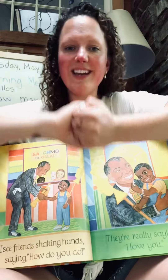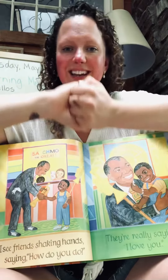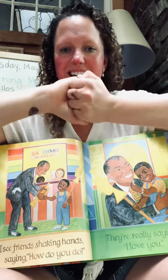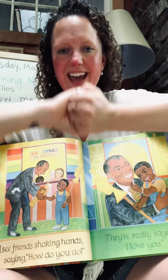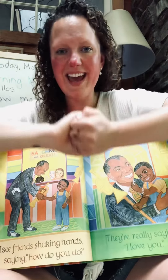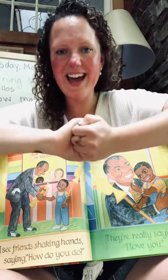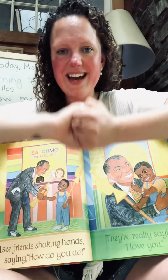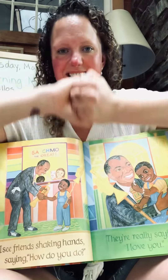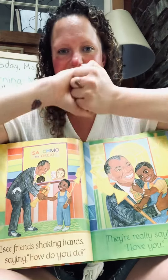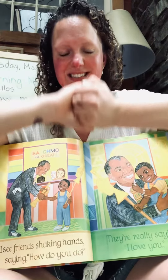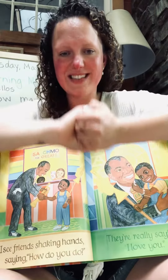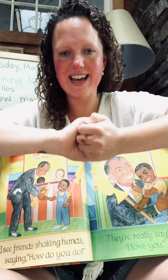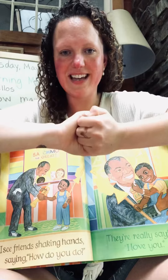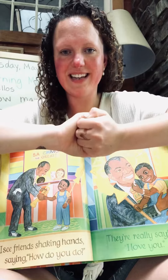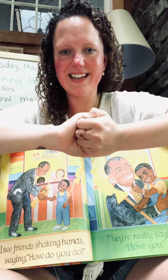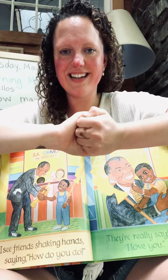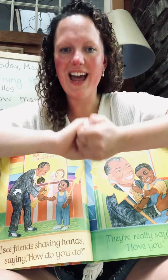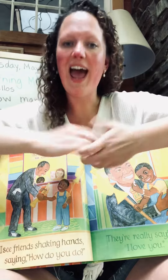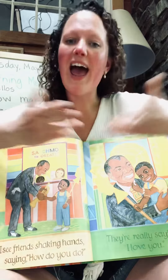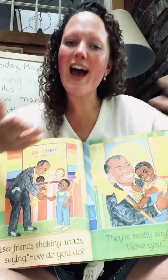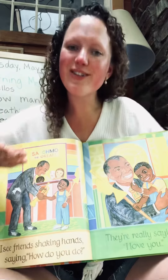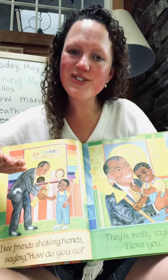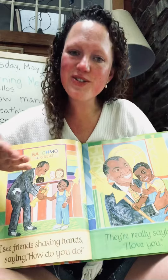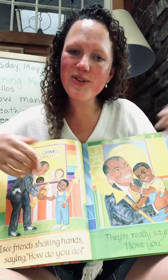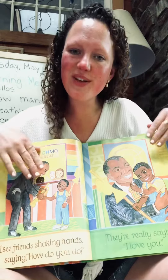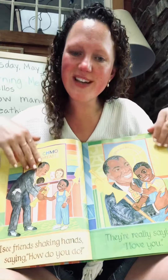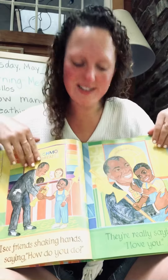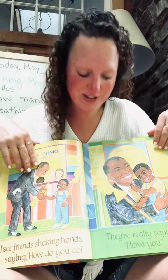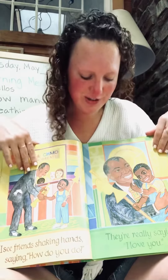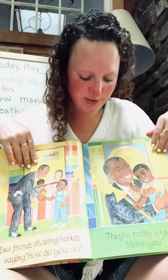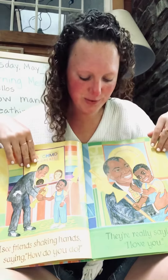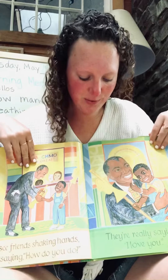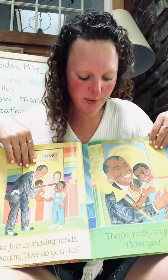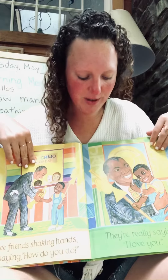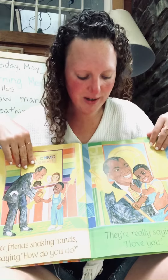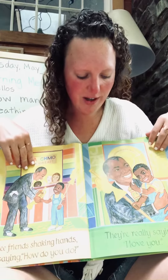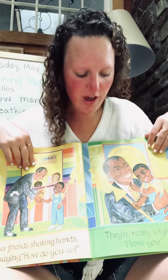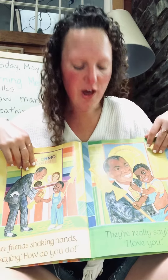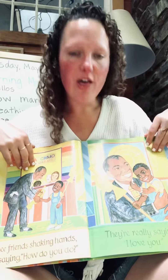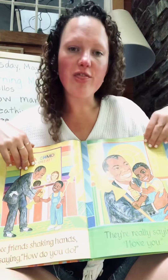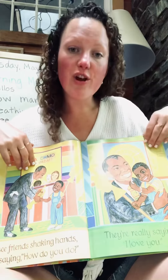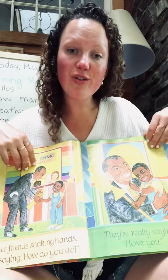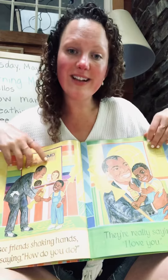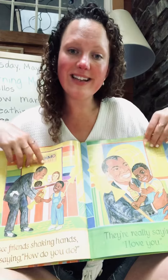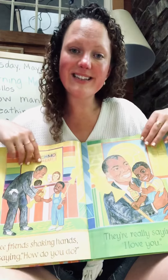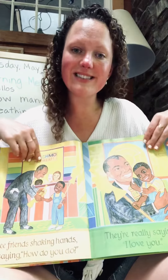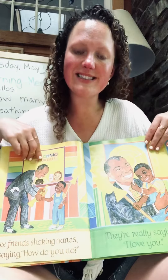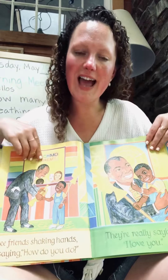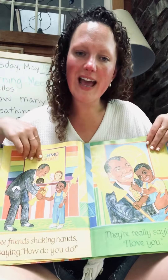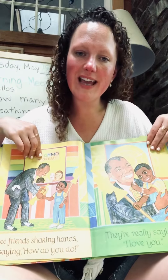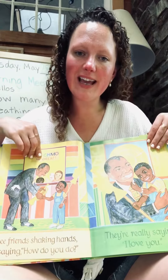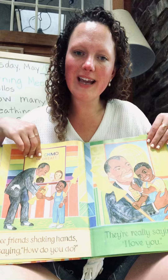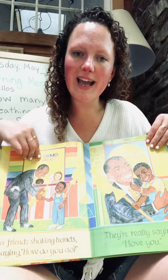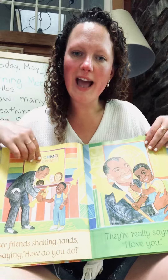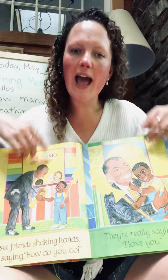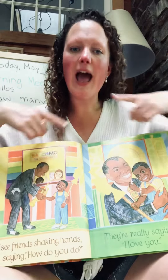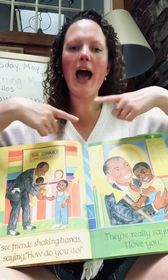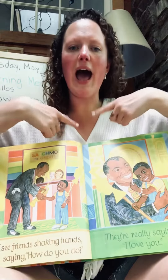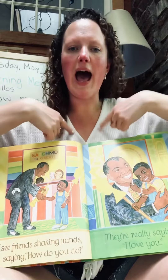hands saying, how do you do? They're really saying, I